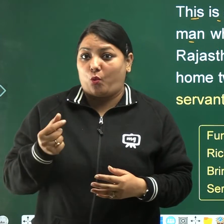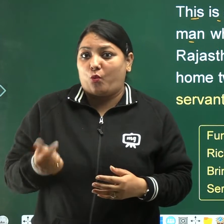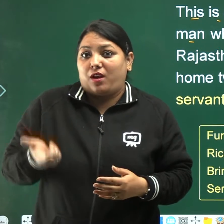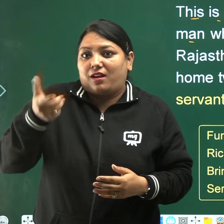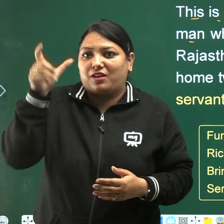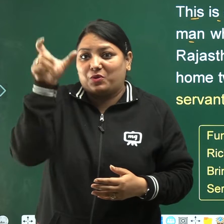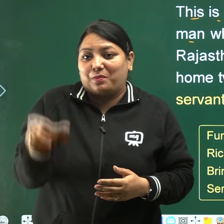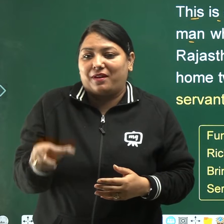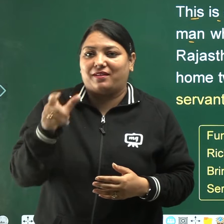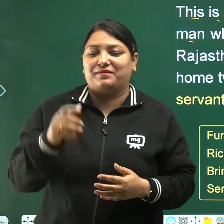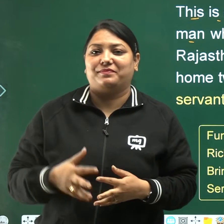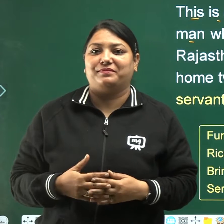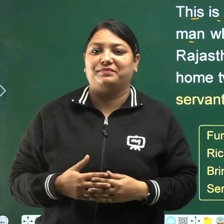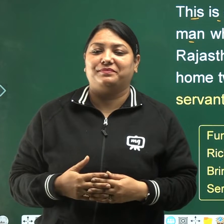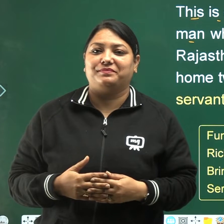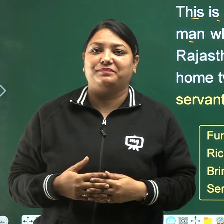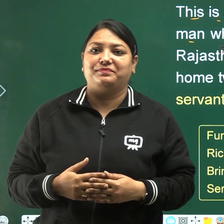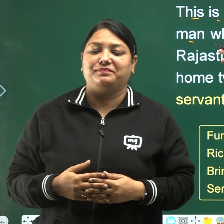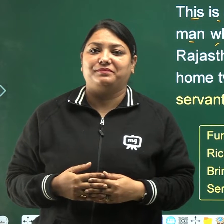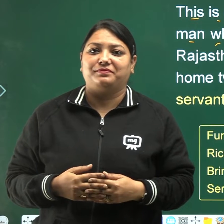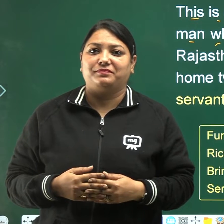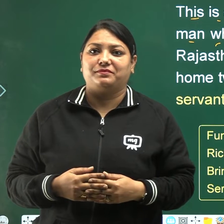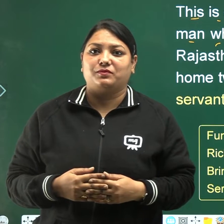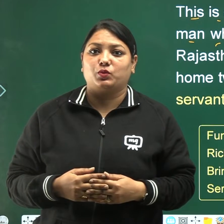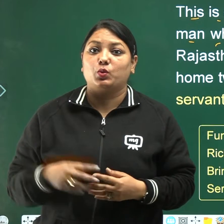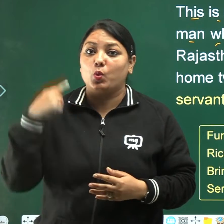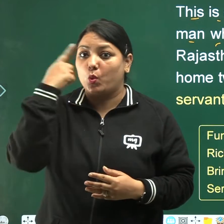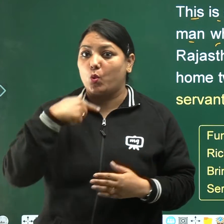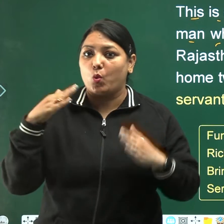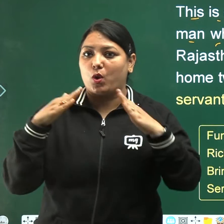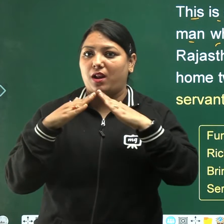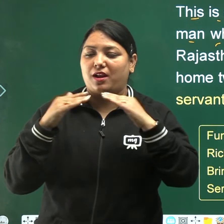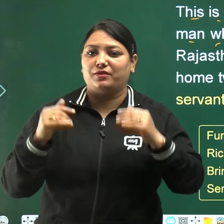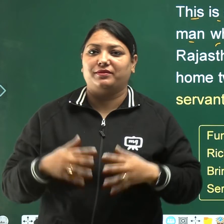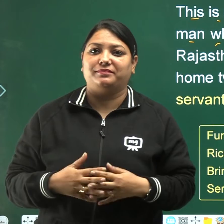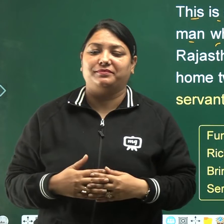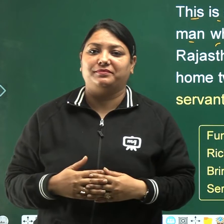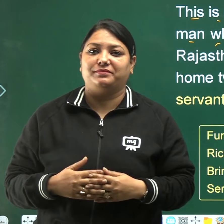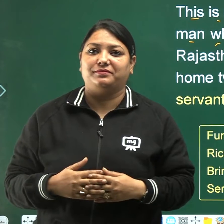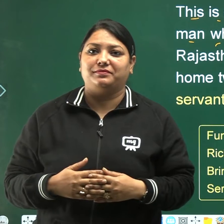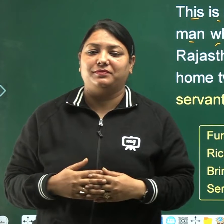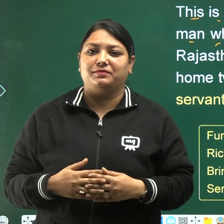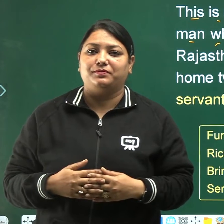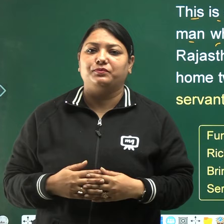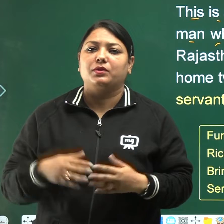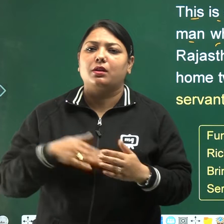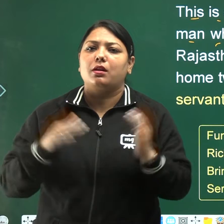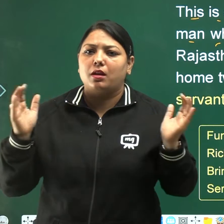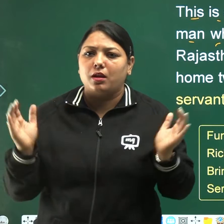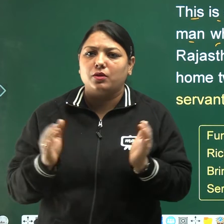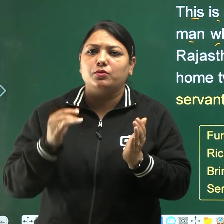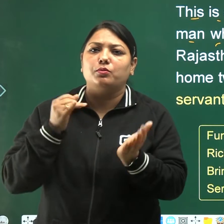who lived in a small town